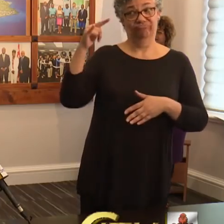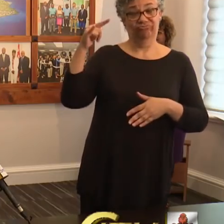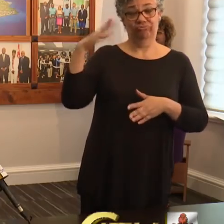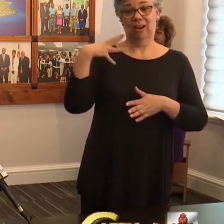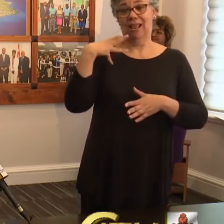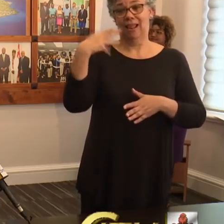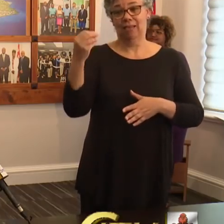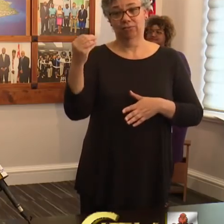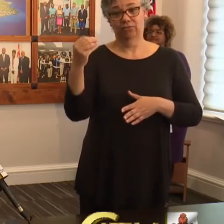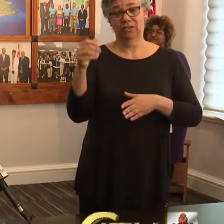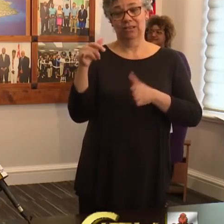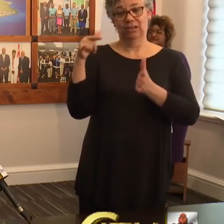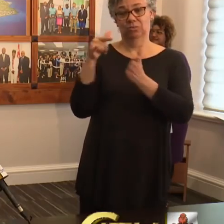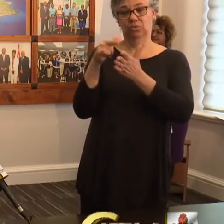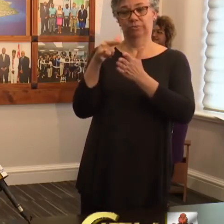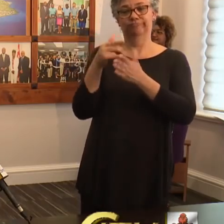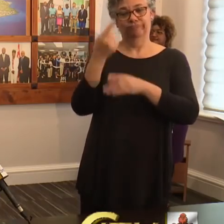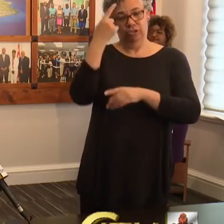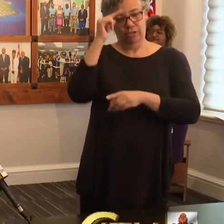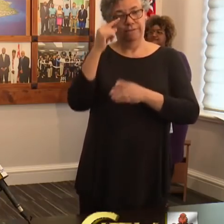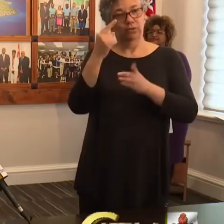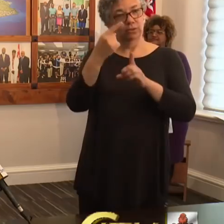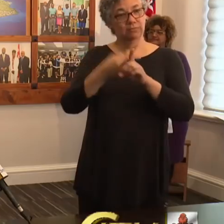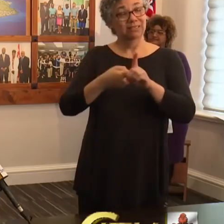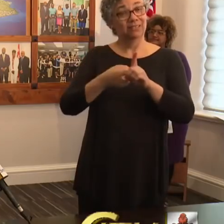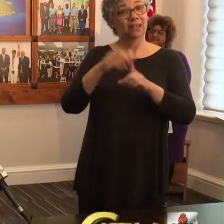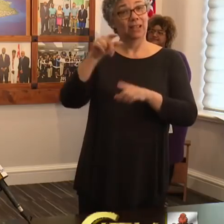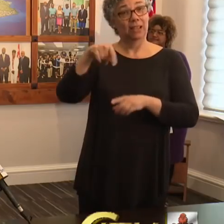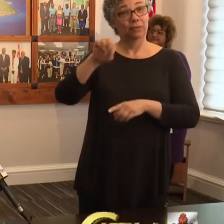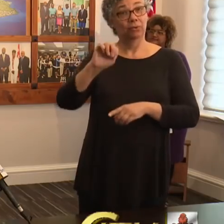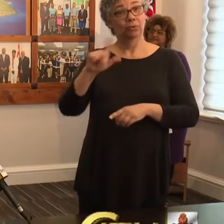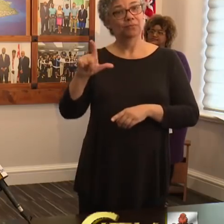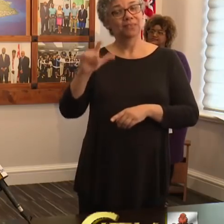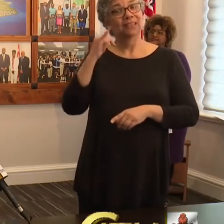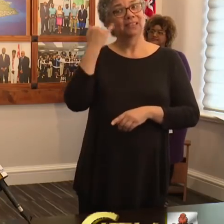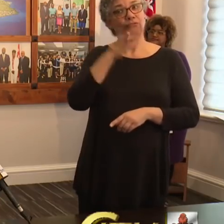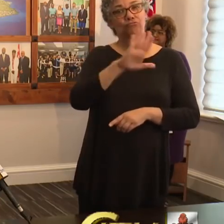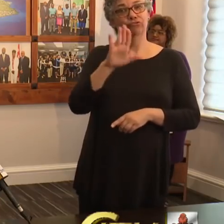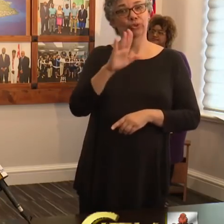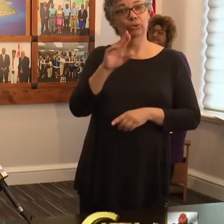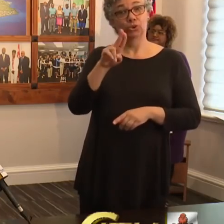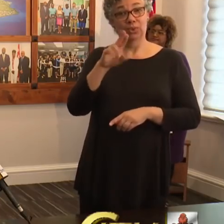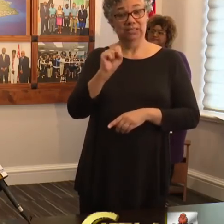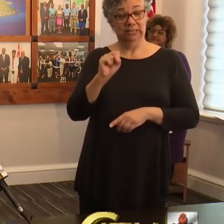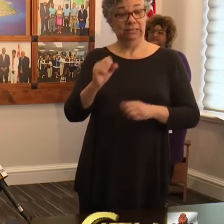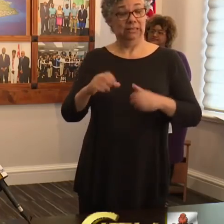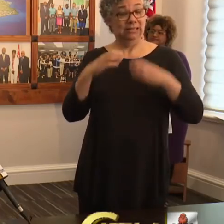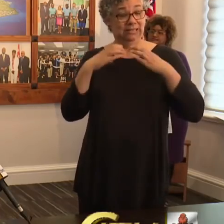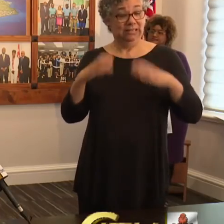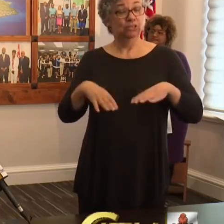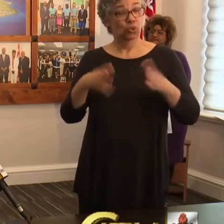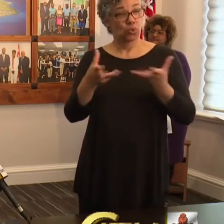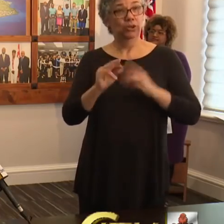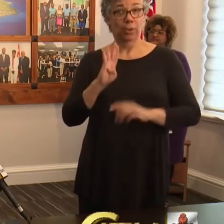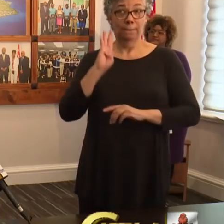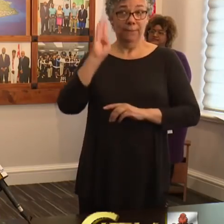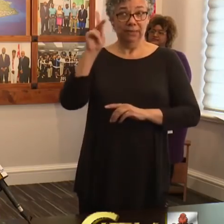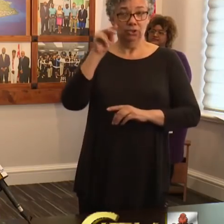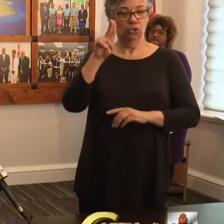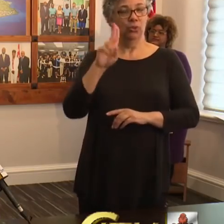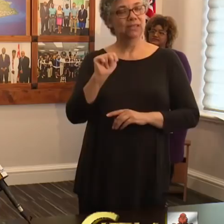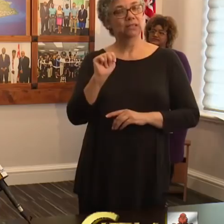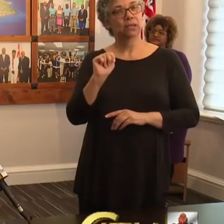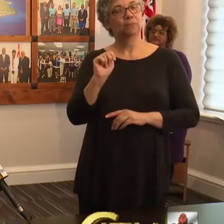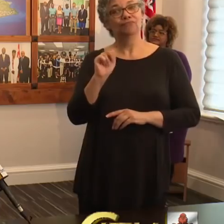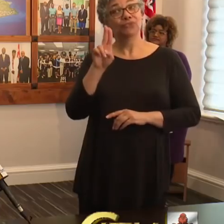out at the airport during the month of April. so if you're a U.S. citizen who would like to return to the United States or if you're a Bermudian who is